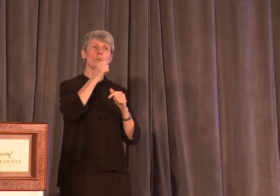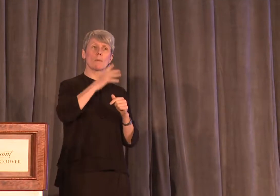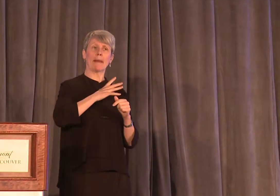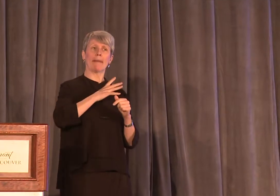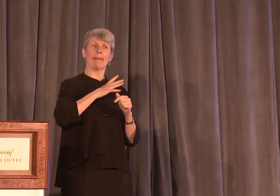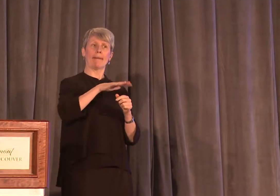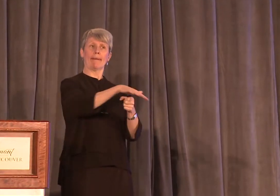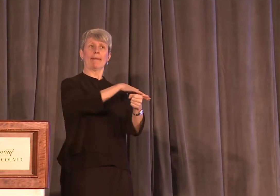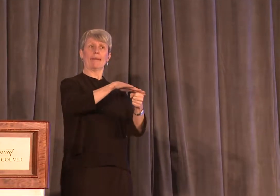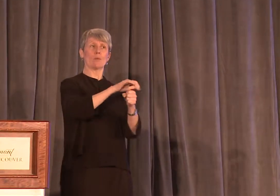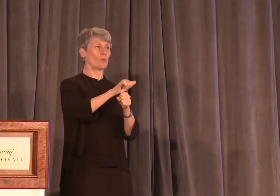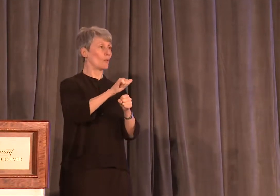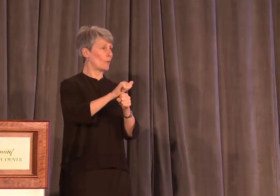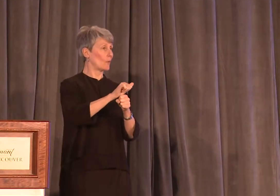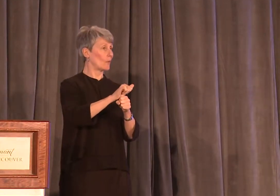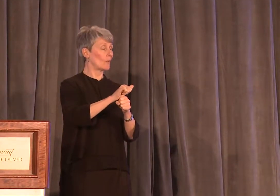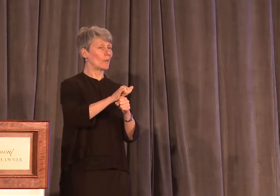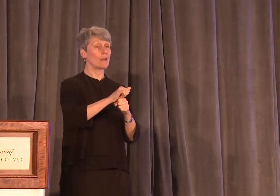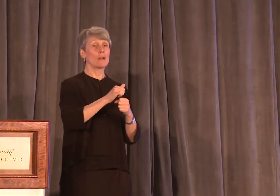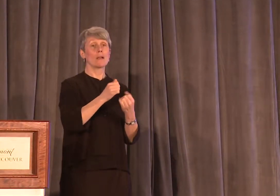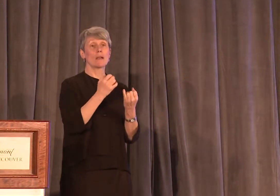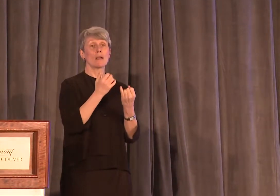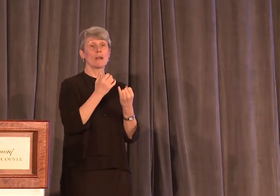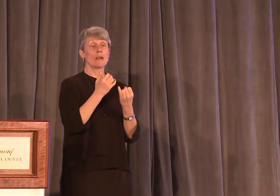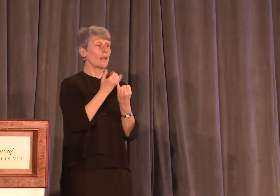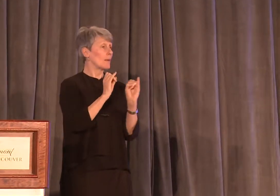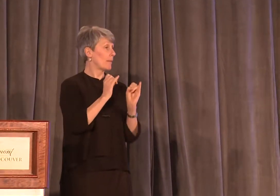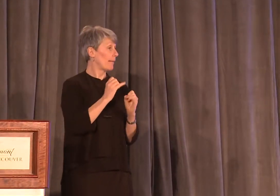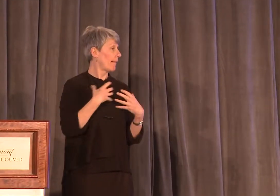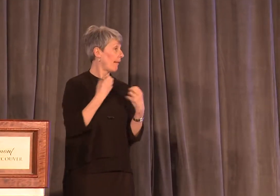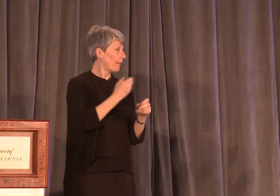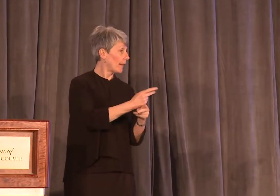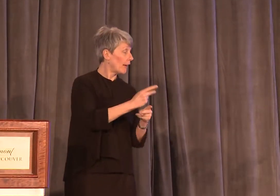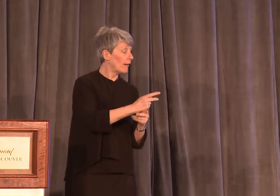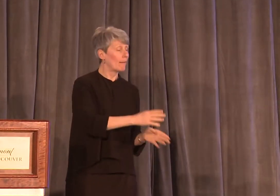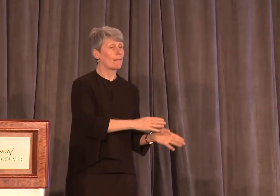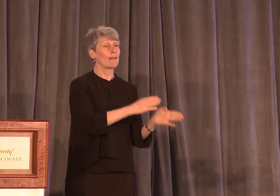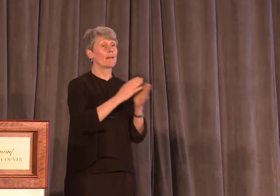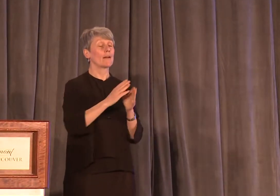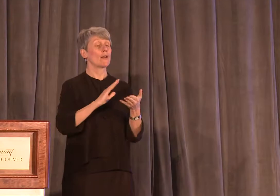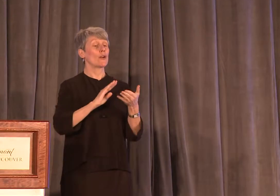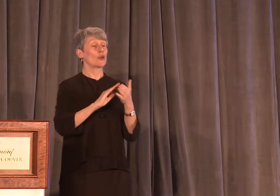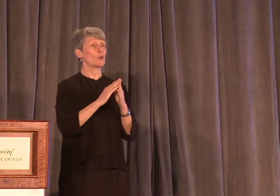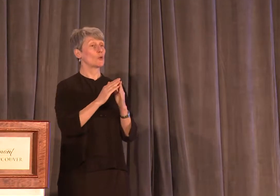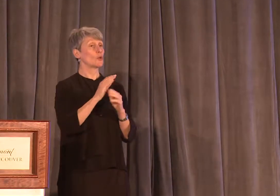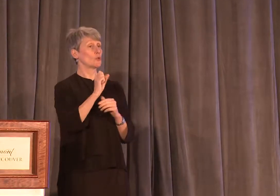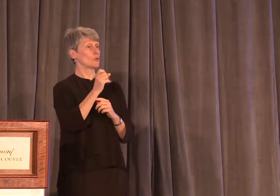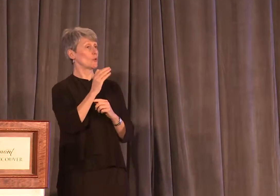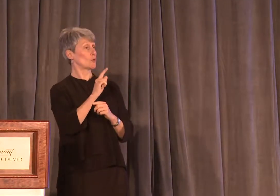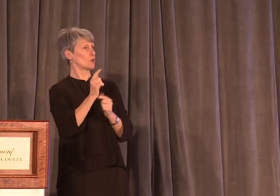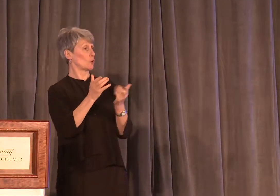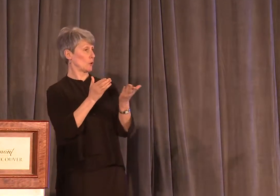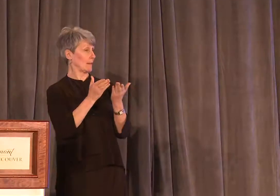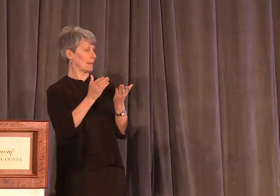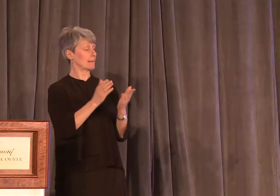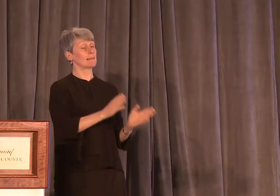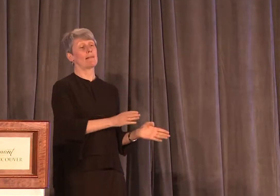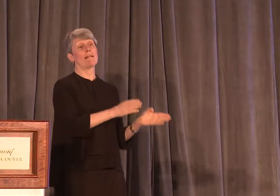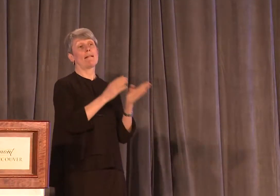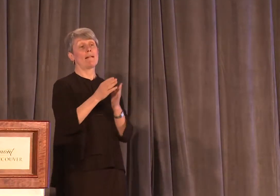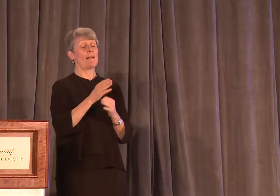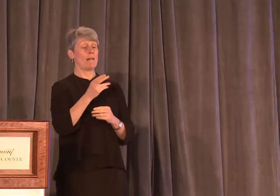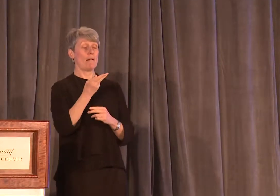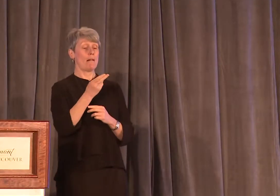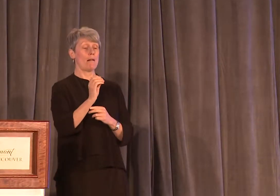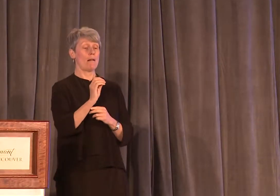female, such as independent healthcare, within community social services, and somewhat within